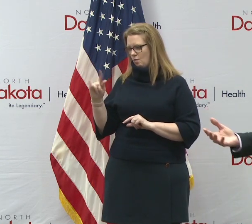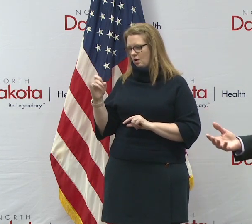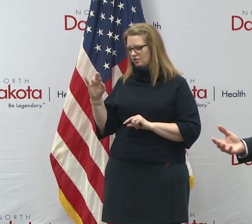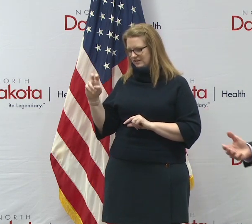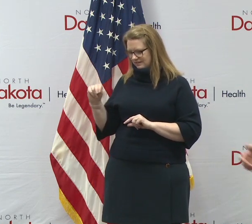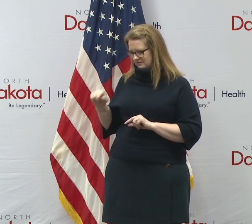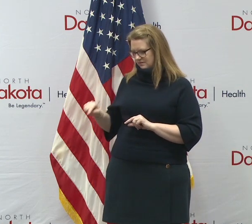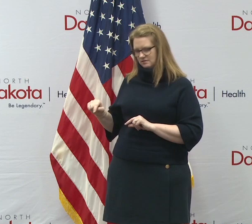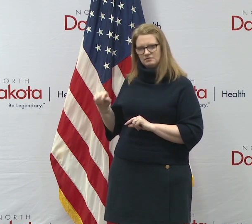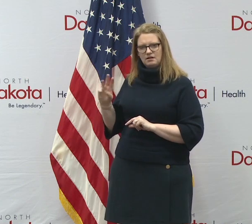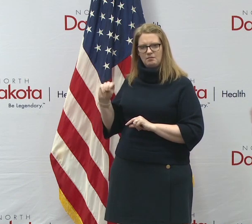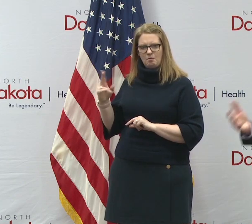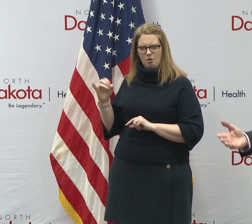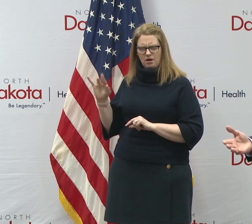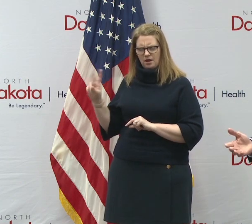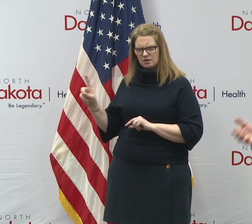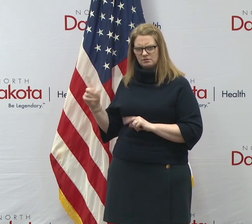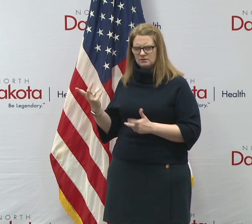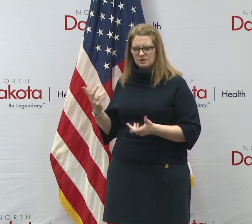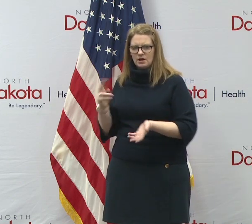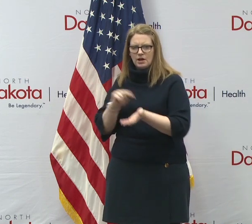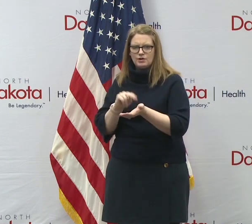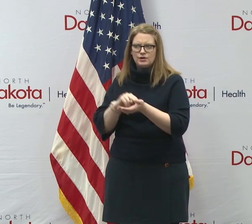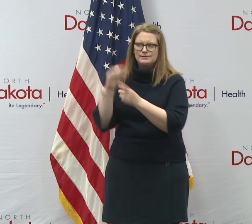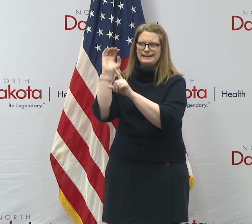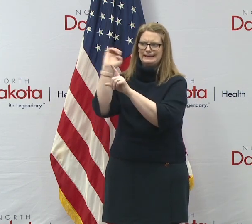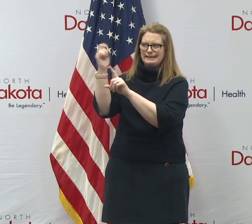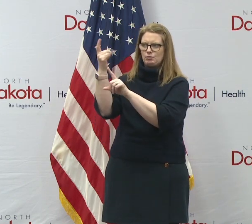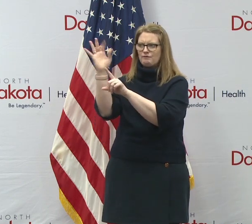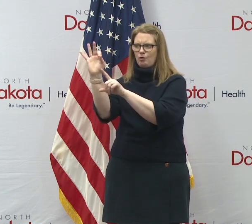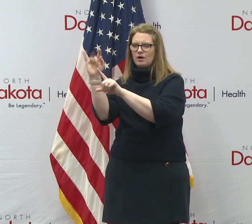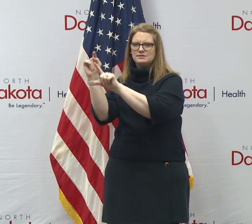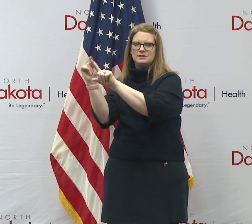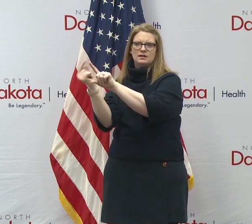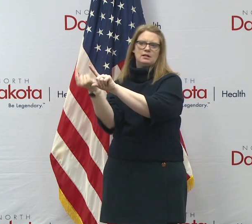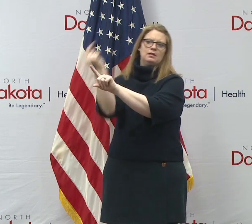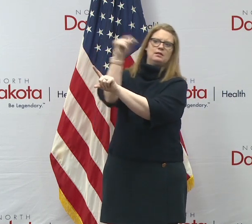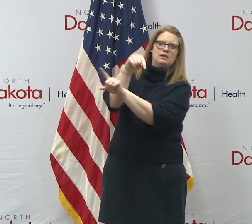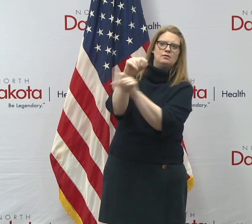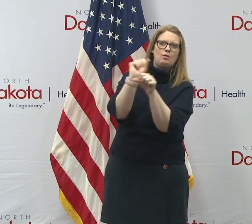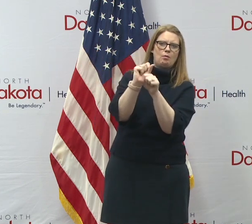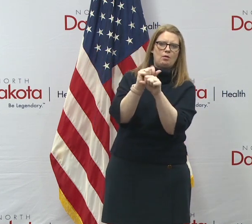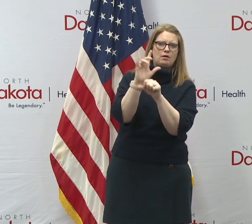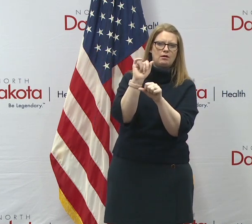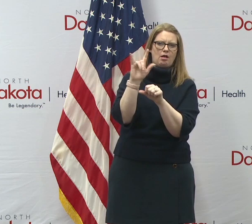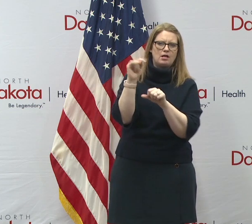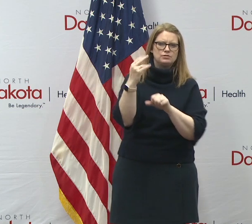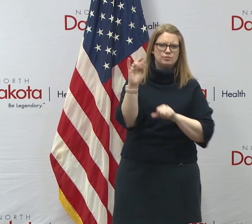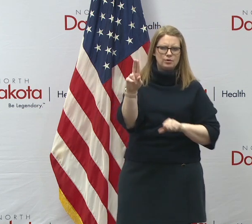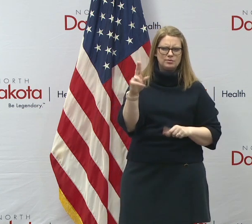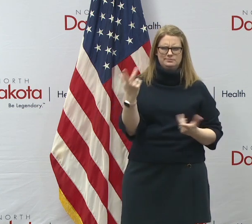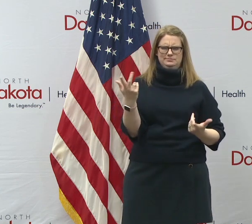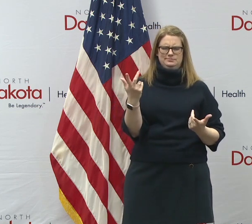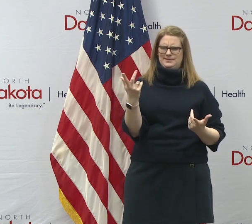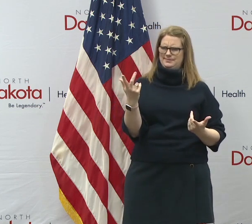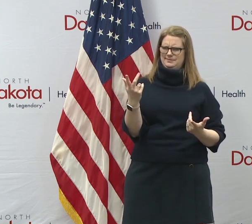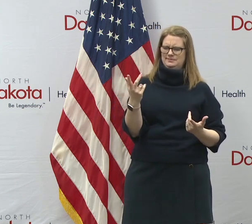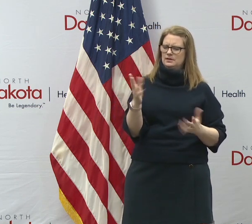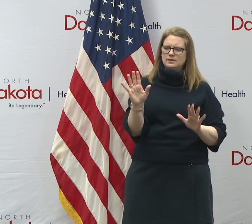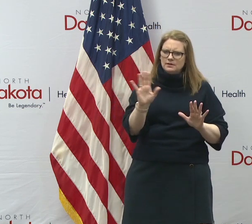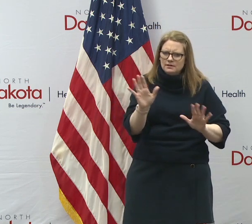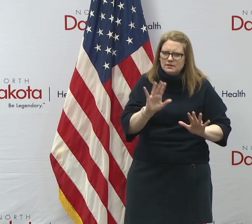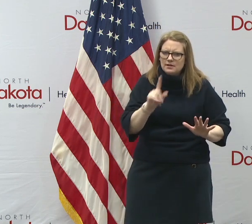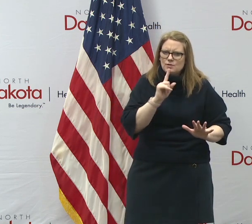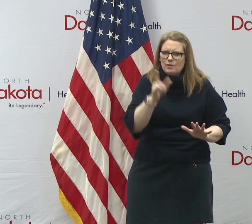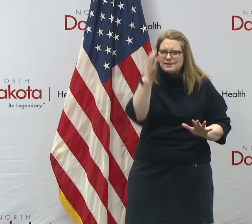because that's where they get their prescription or you're not going to have a nurse in East Grand Forks, uh, you know, go to work at all true. So there's just some very common sense things that we